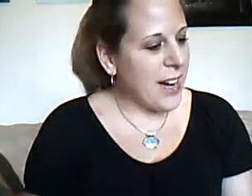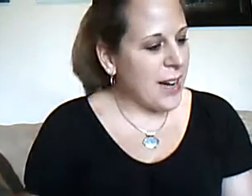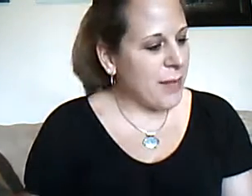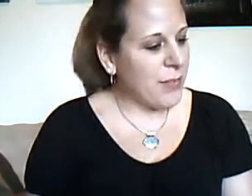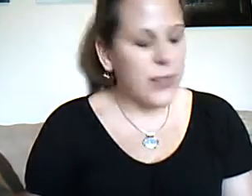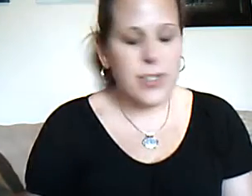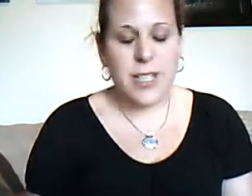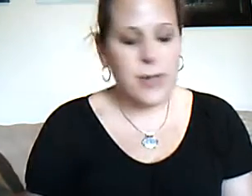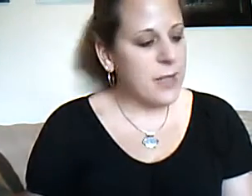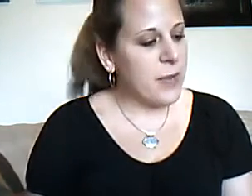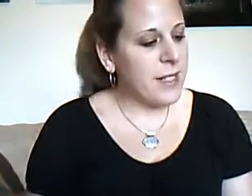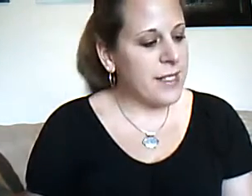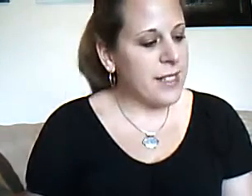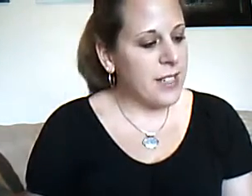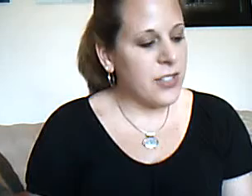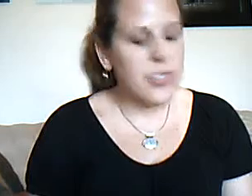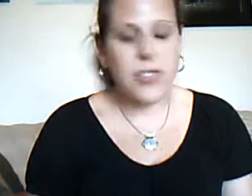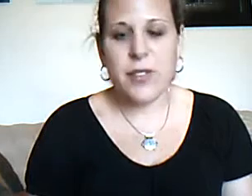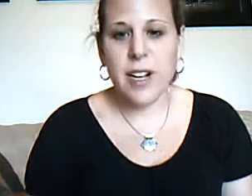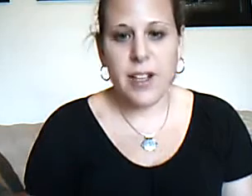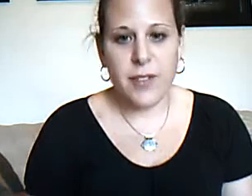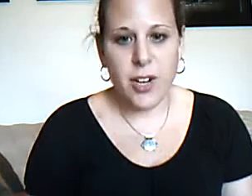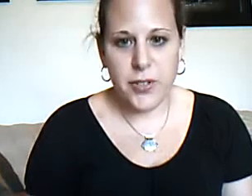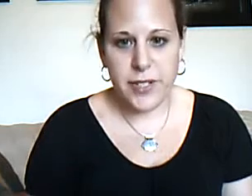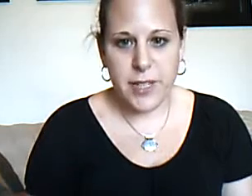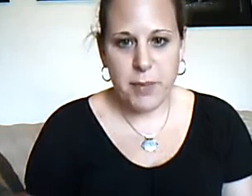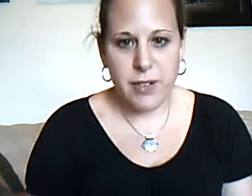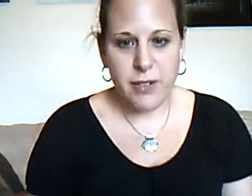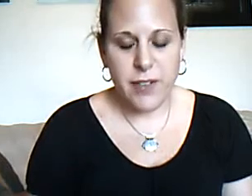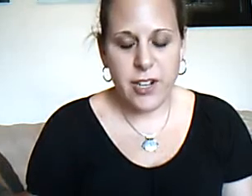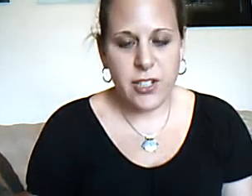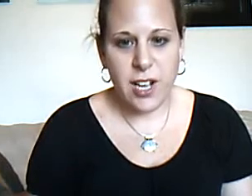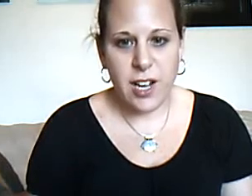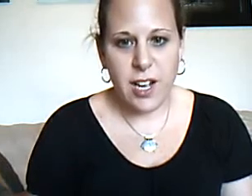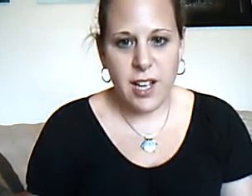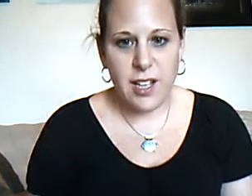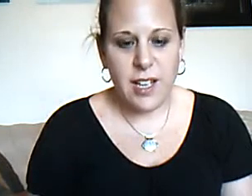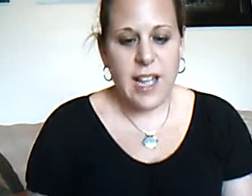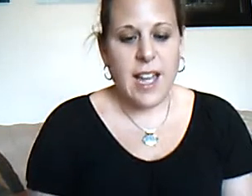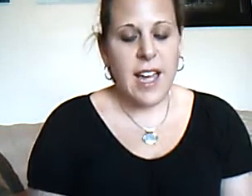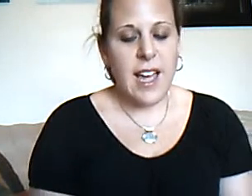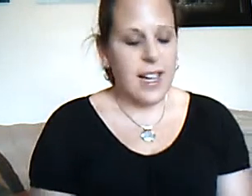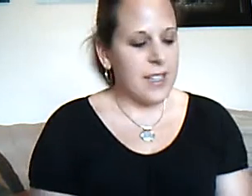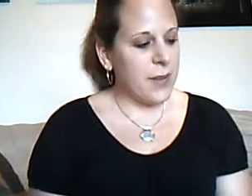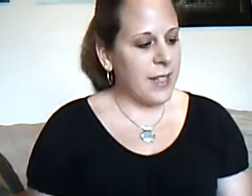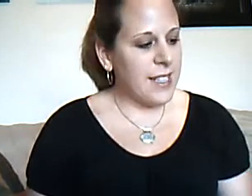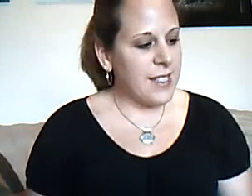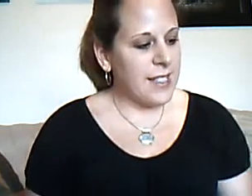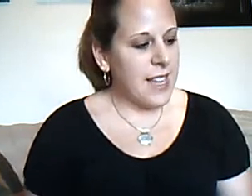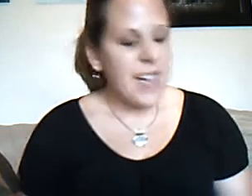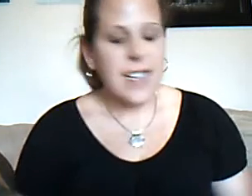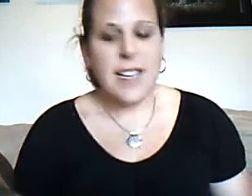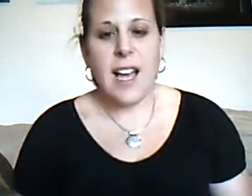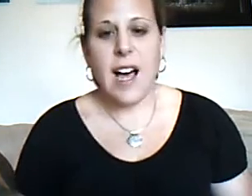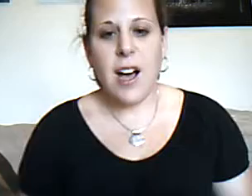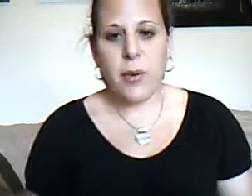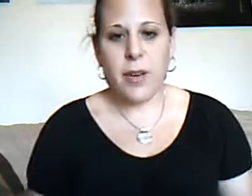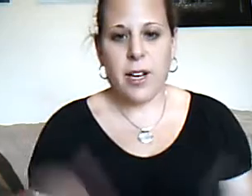the first thing we did was to the tune of Are You Sleeping or Faire Jacques, and it went like this. Now we're